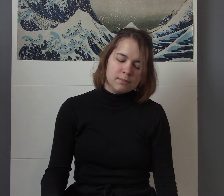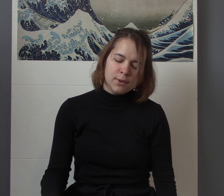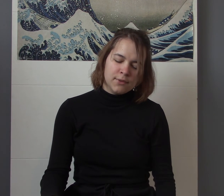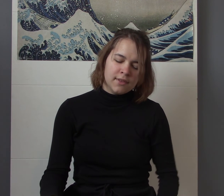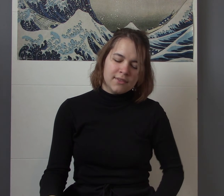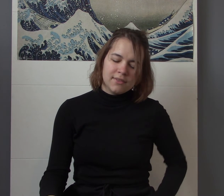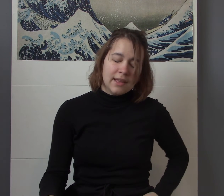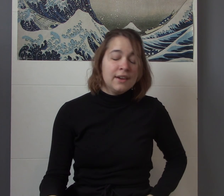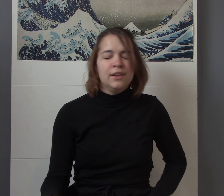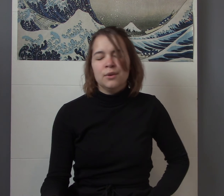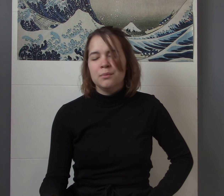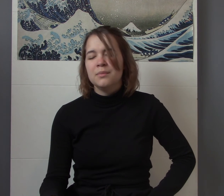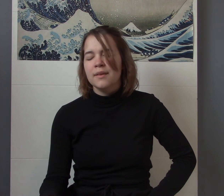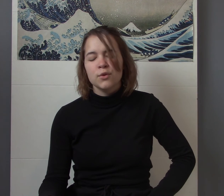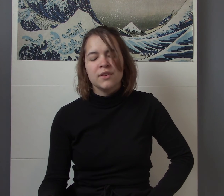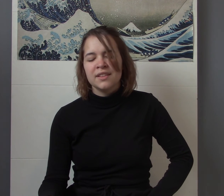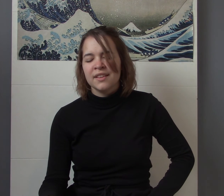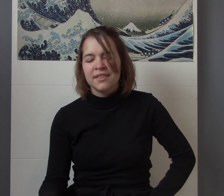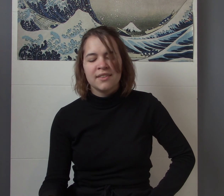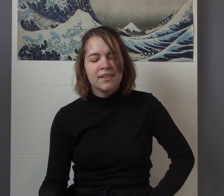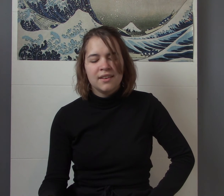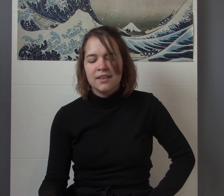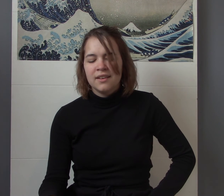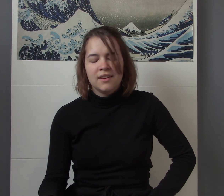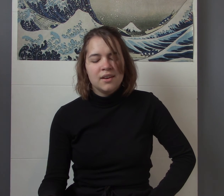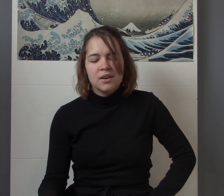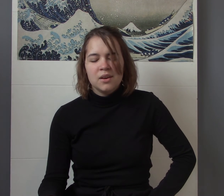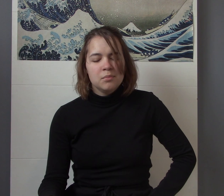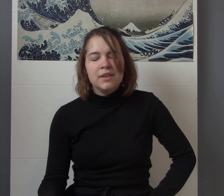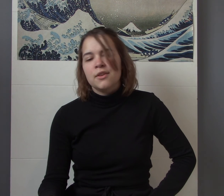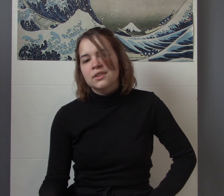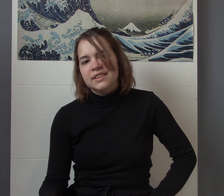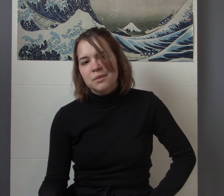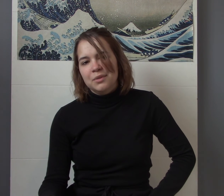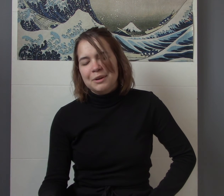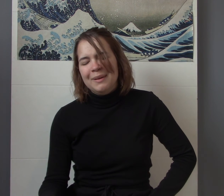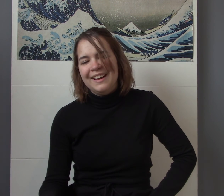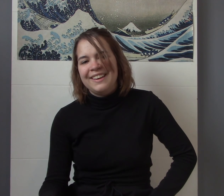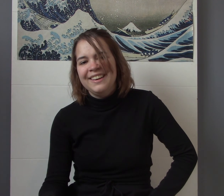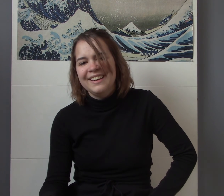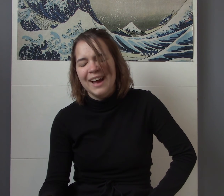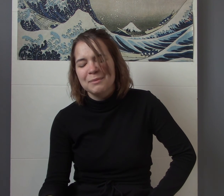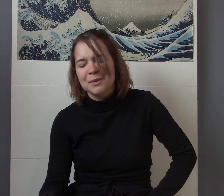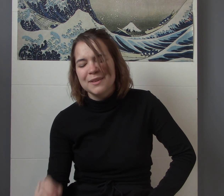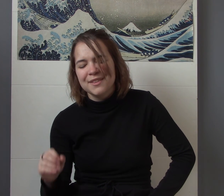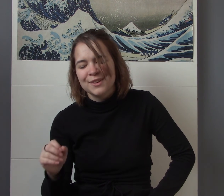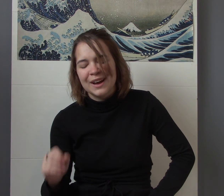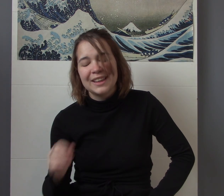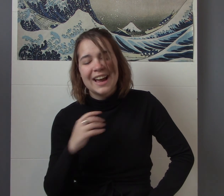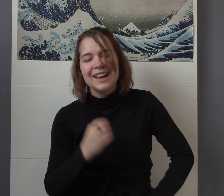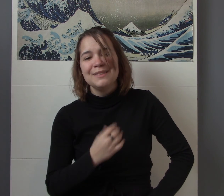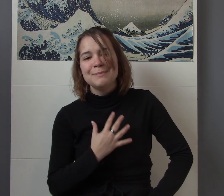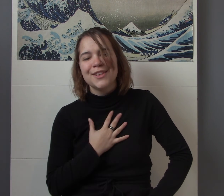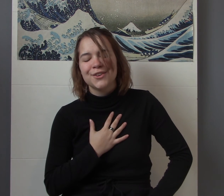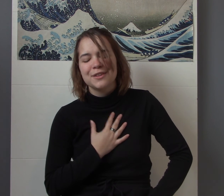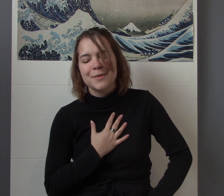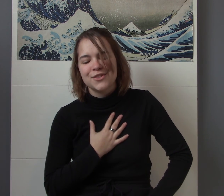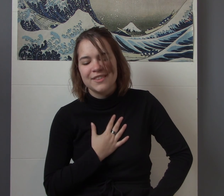post this I don't know if you're seeing this please don't let them bring her back I'm gonna be so like I miss her as much as